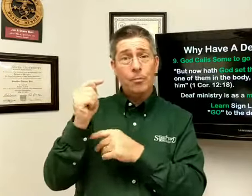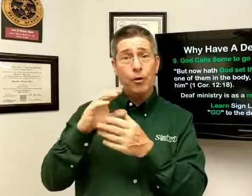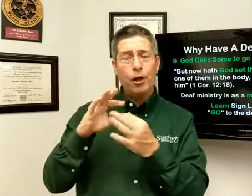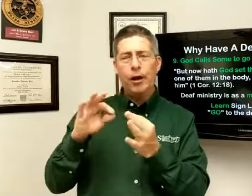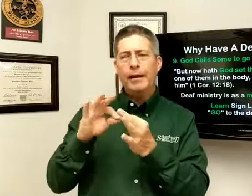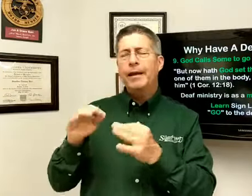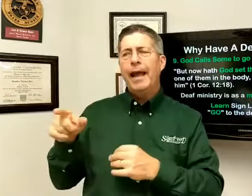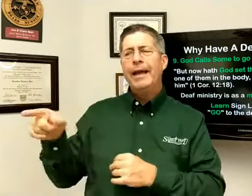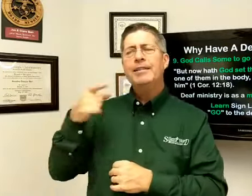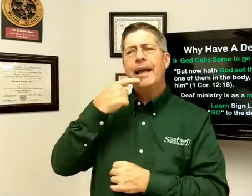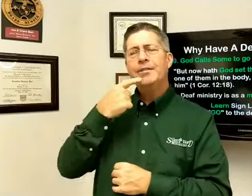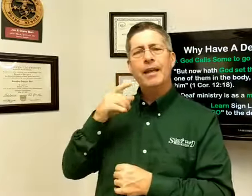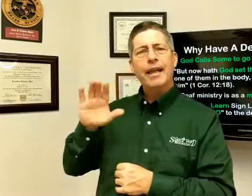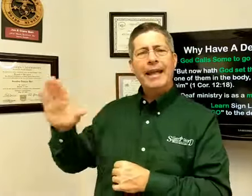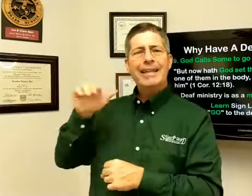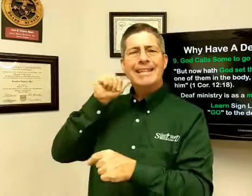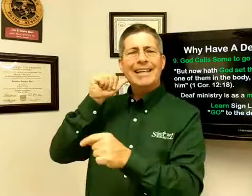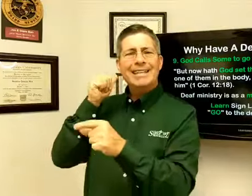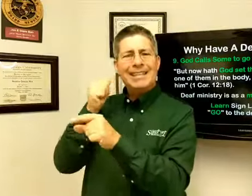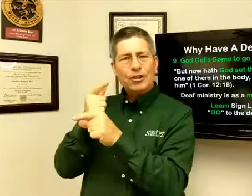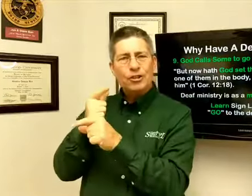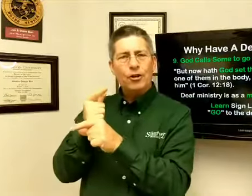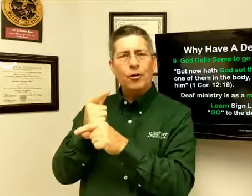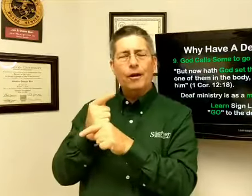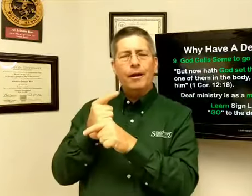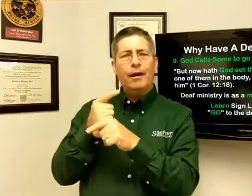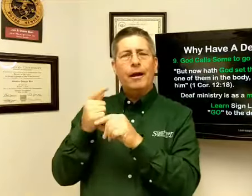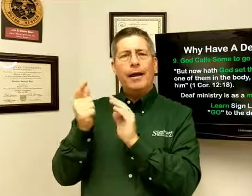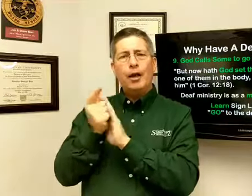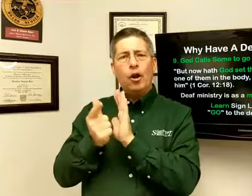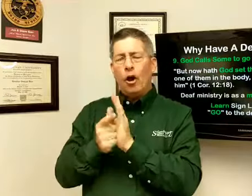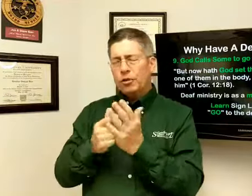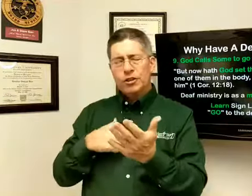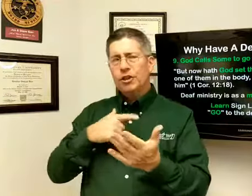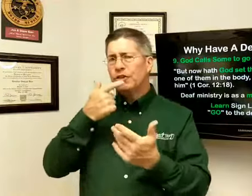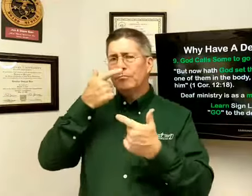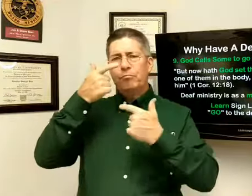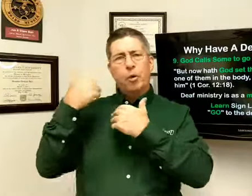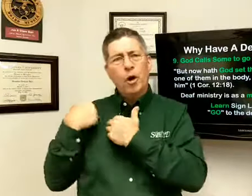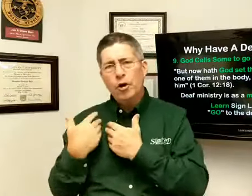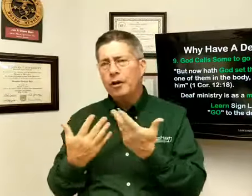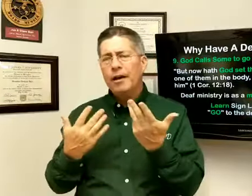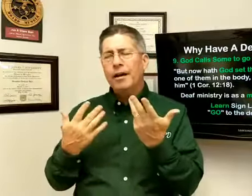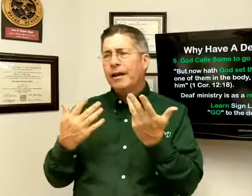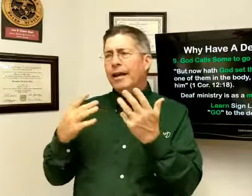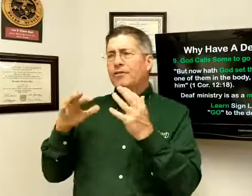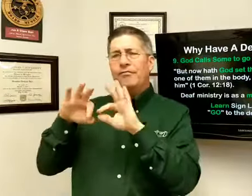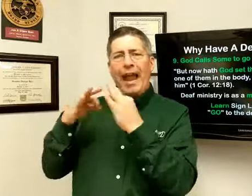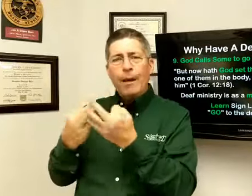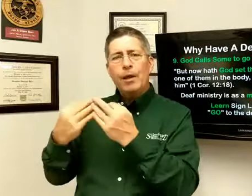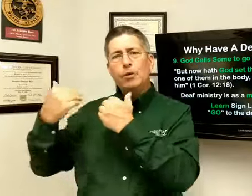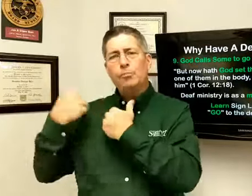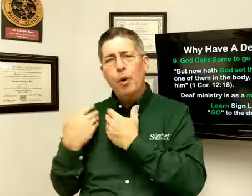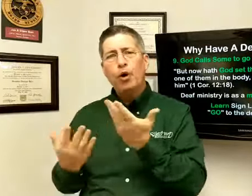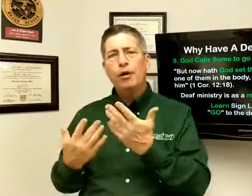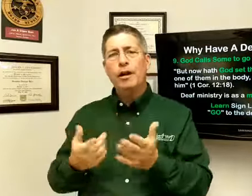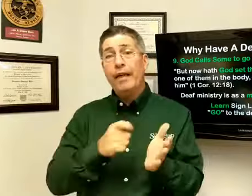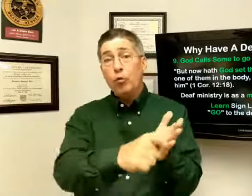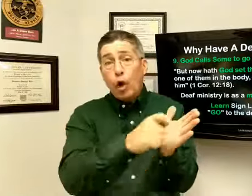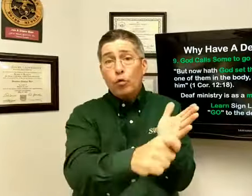on it. And he says that his sister-in-law was just burdened and his family was burdened and they wrote, wrote,